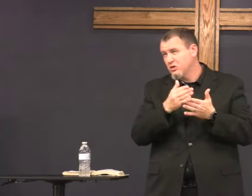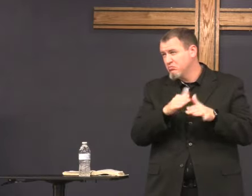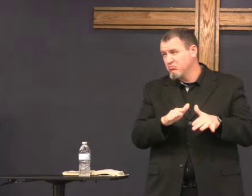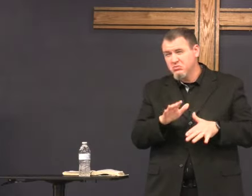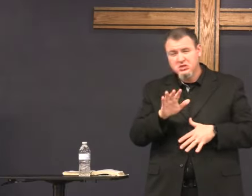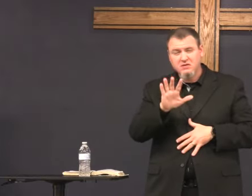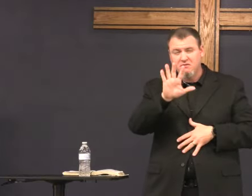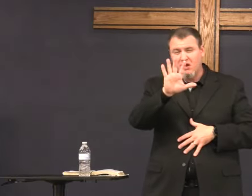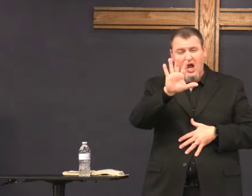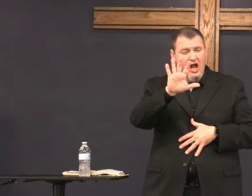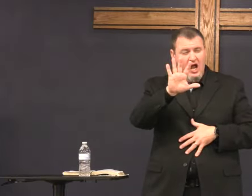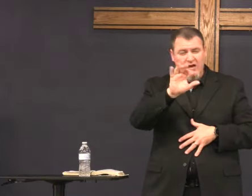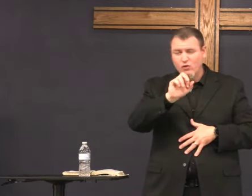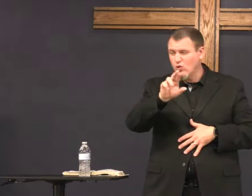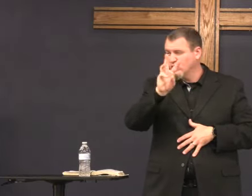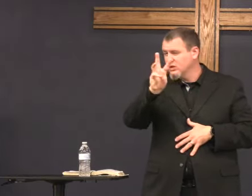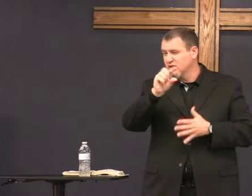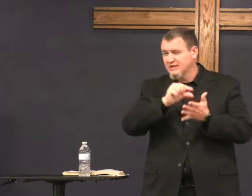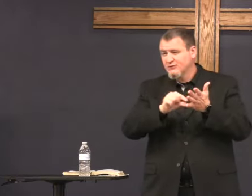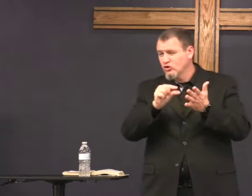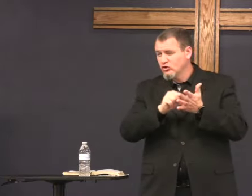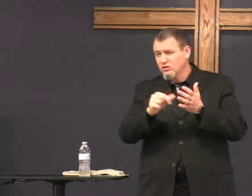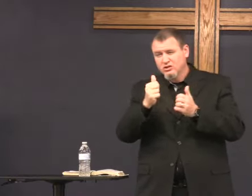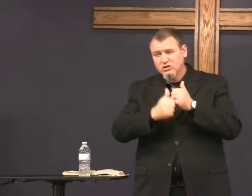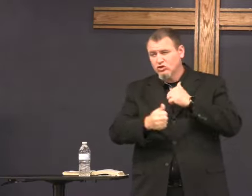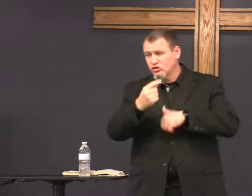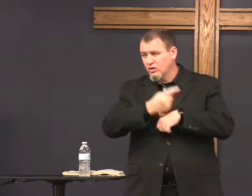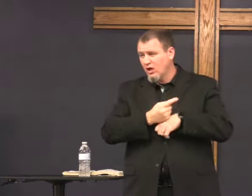33 verses, you can divide into five or six verses a day.